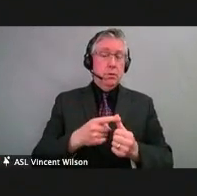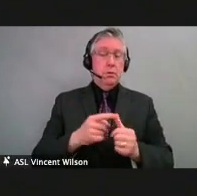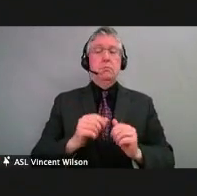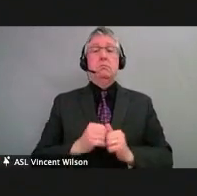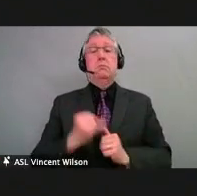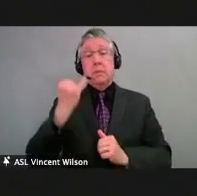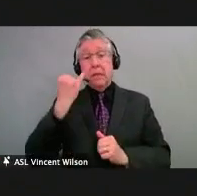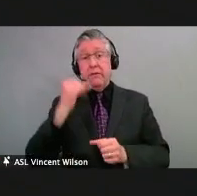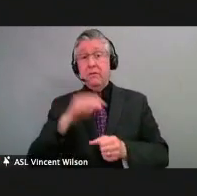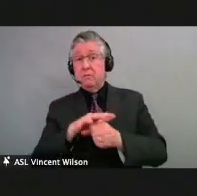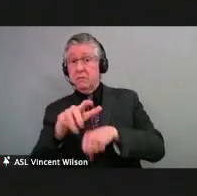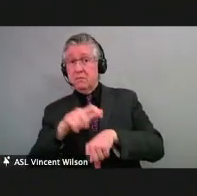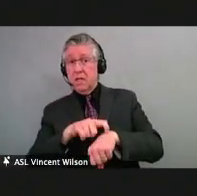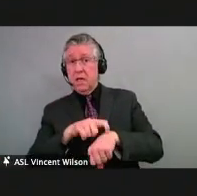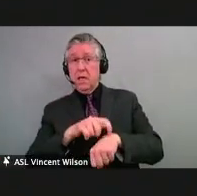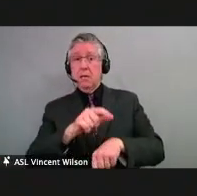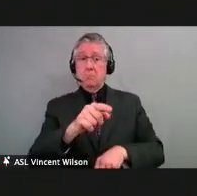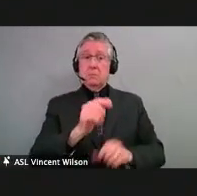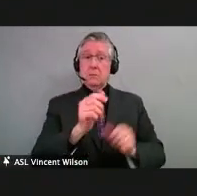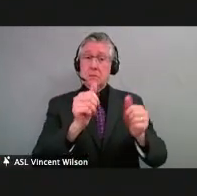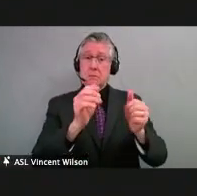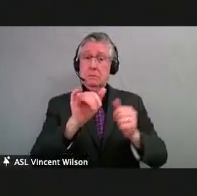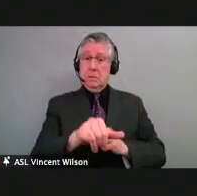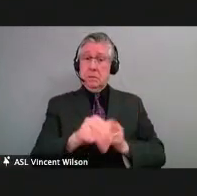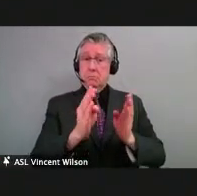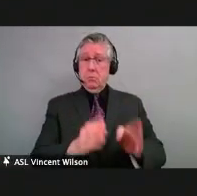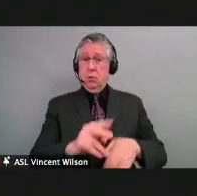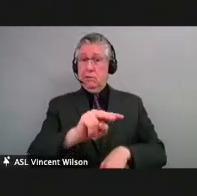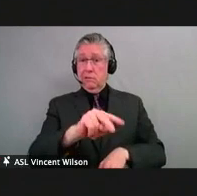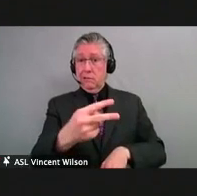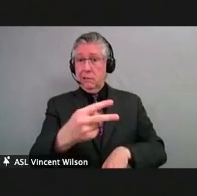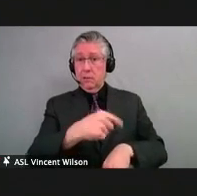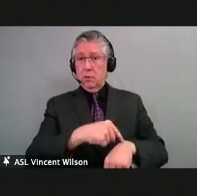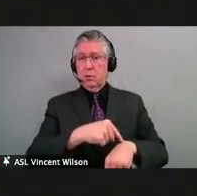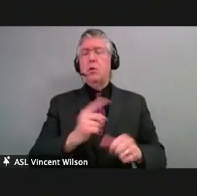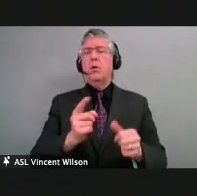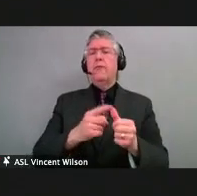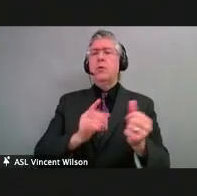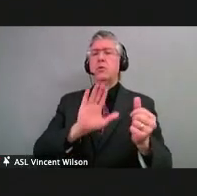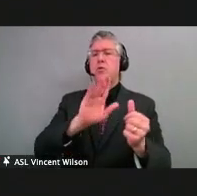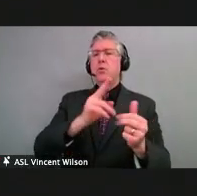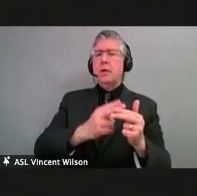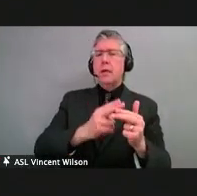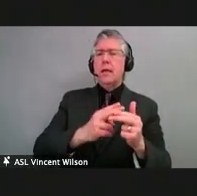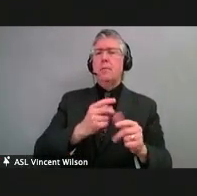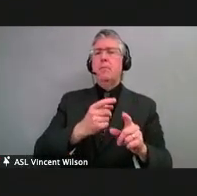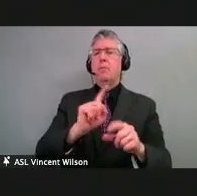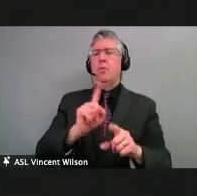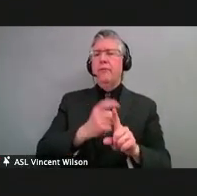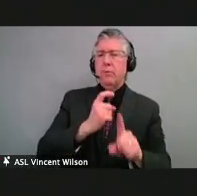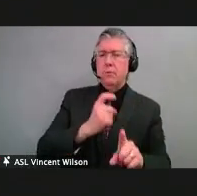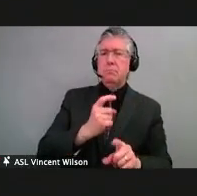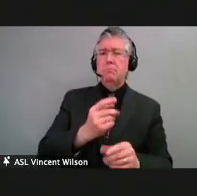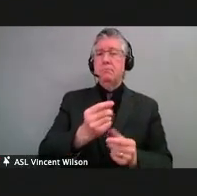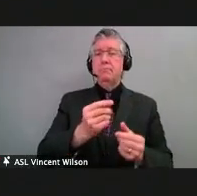can certainly come back to those, time permitting. State your name and your outlet before asking your question, please. And if there's anything we're unable to get to, please email